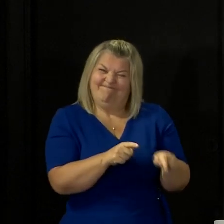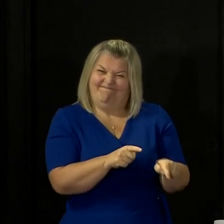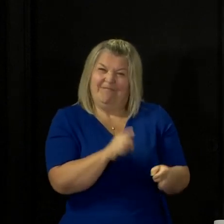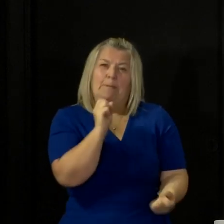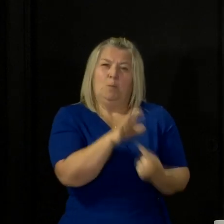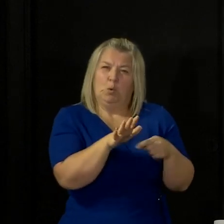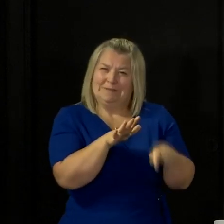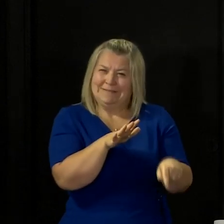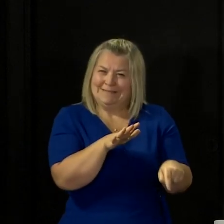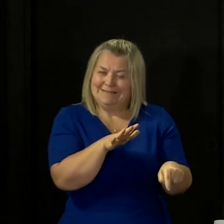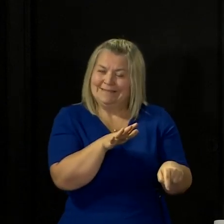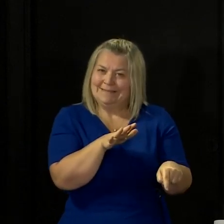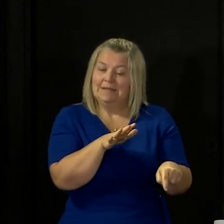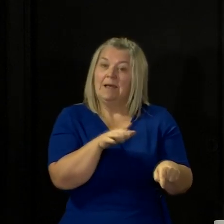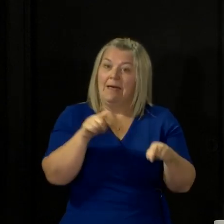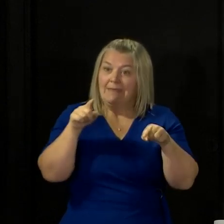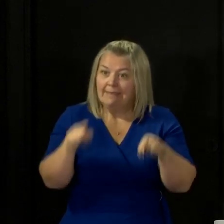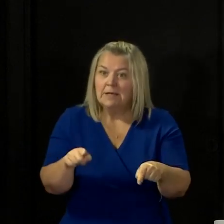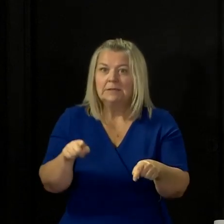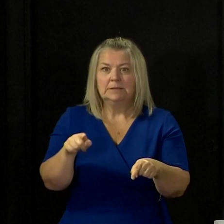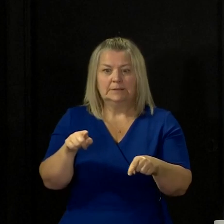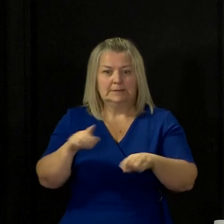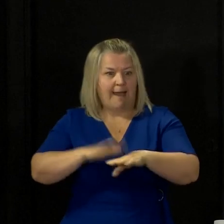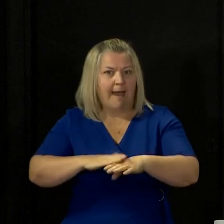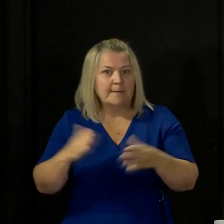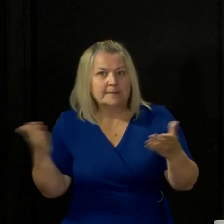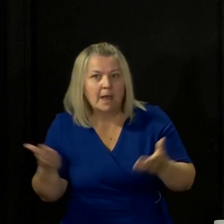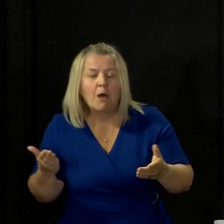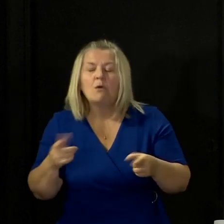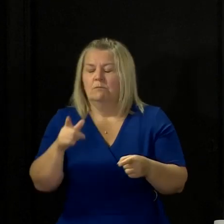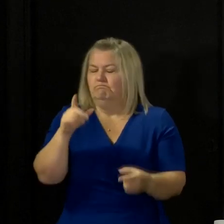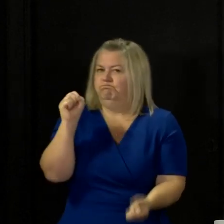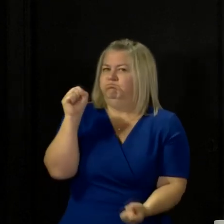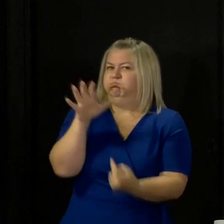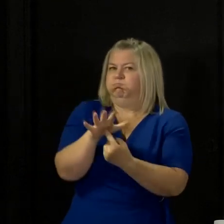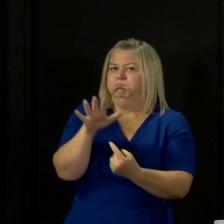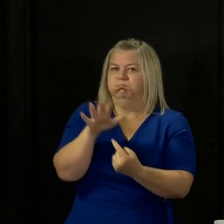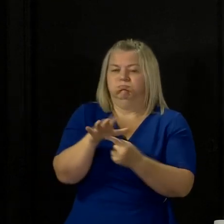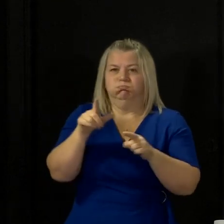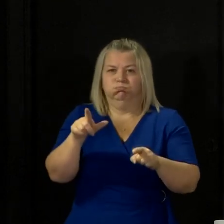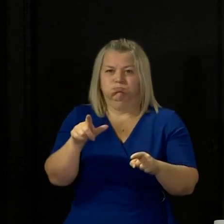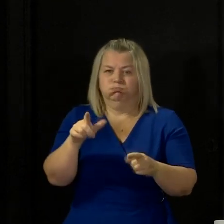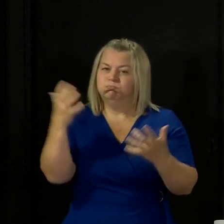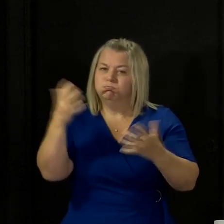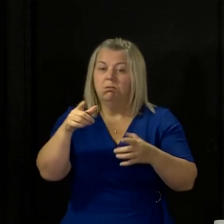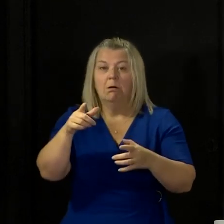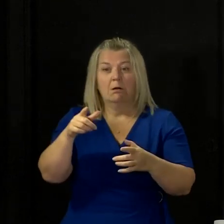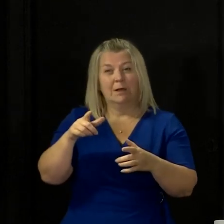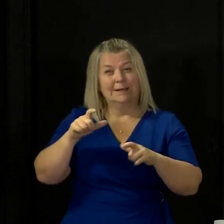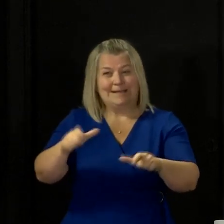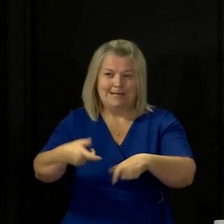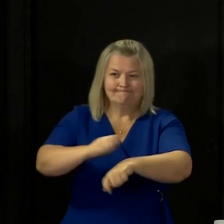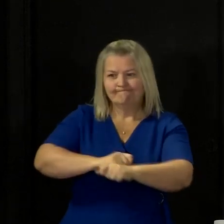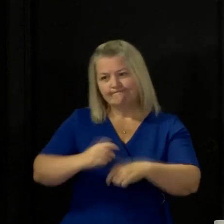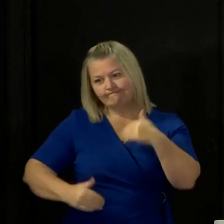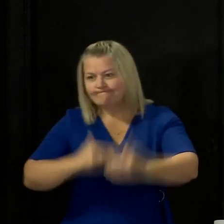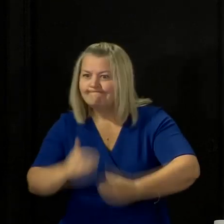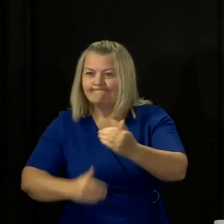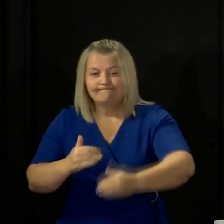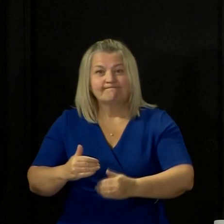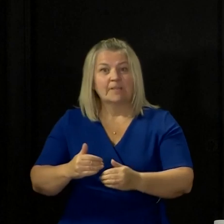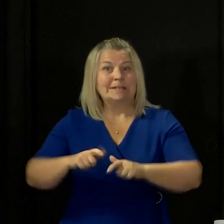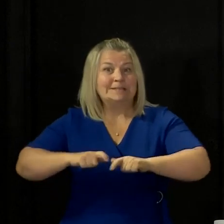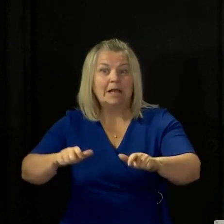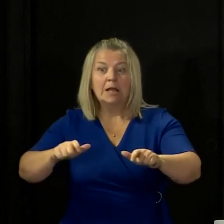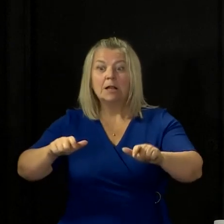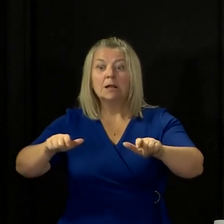This is such a crucial juncture in our battle against this virus. We will either keep going, keep beating it back as we are now,